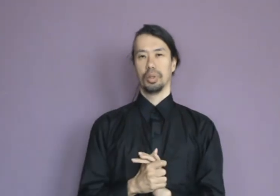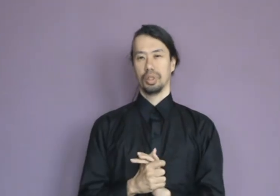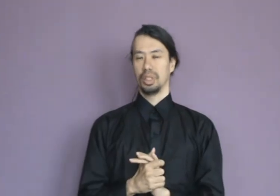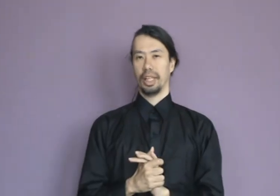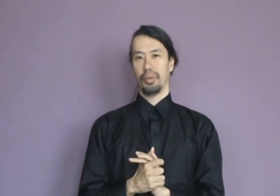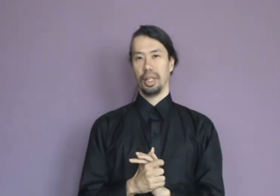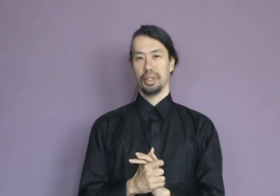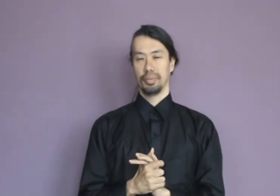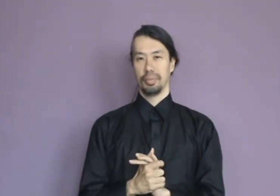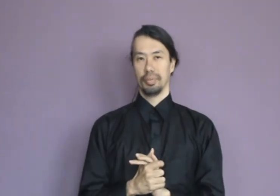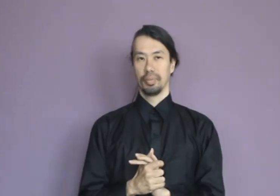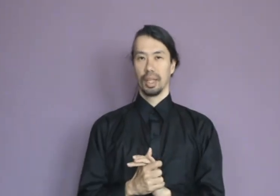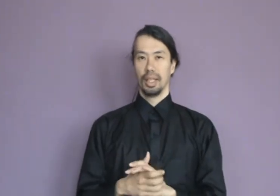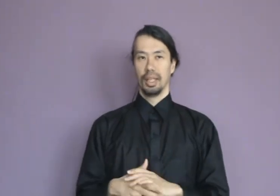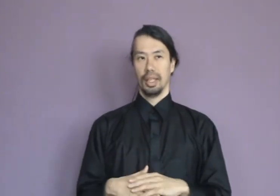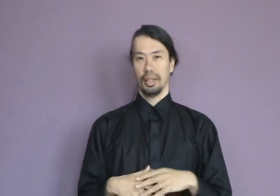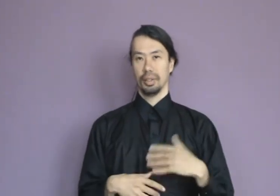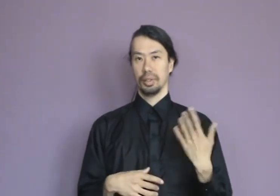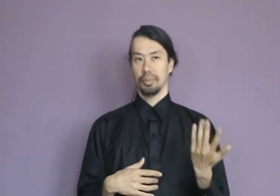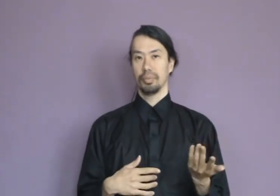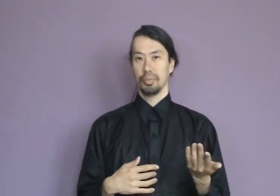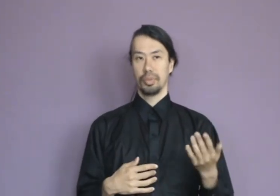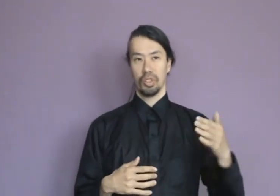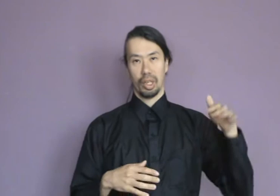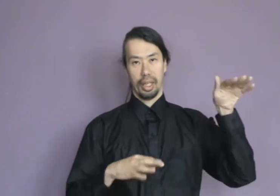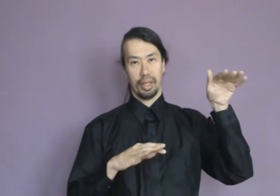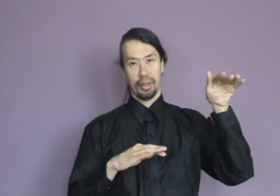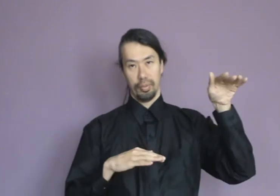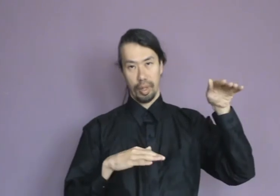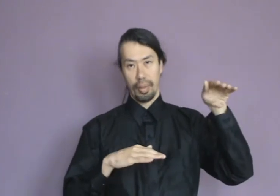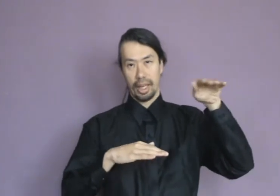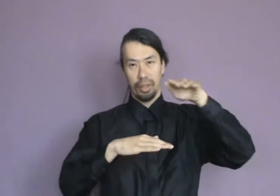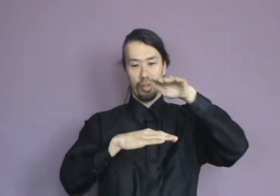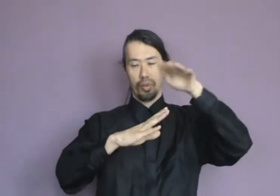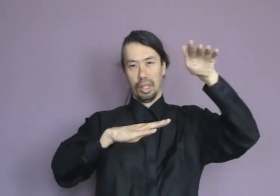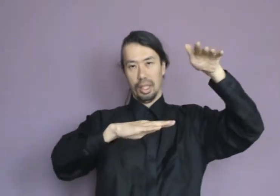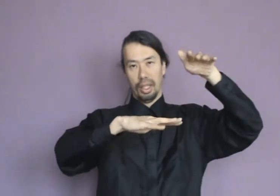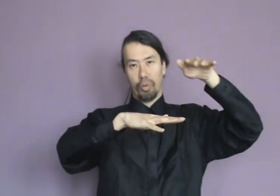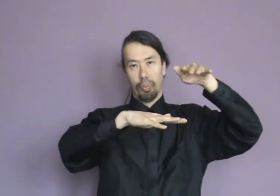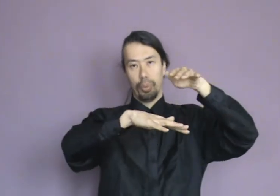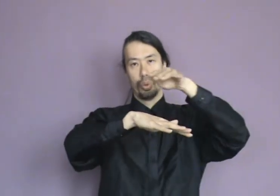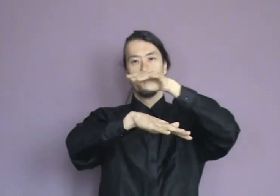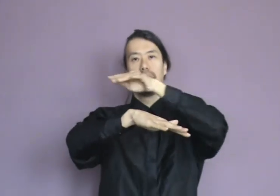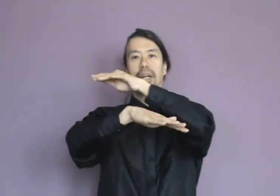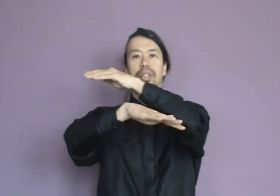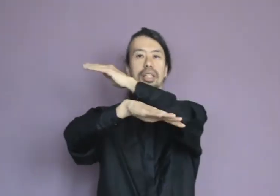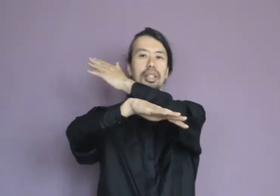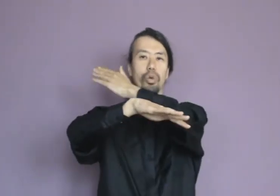will generate. And just like the magnet, it will pull the energy or